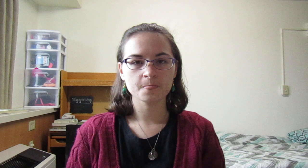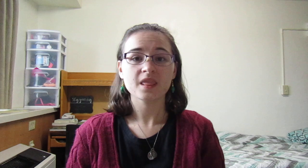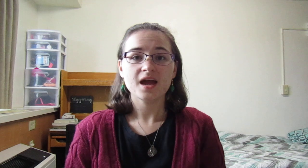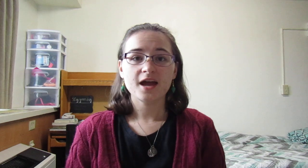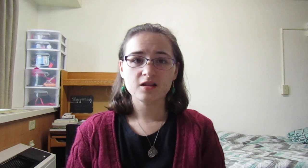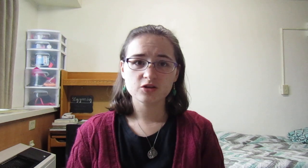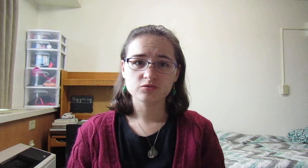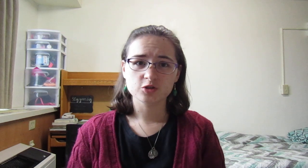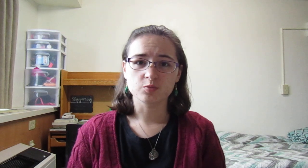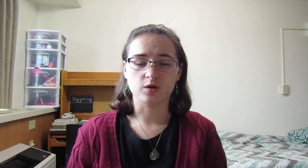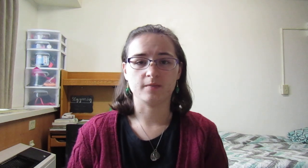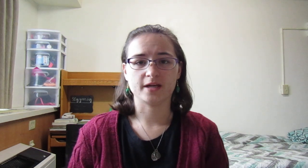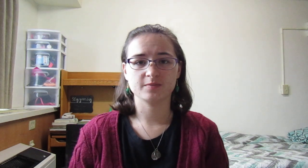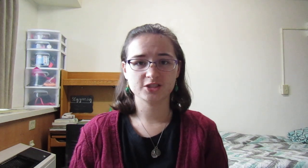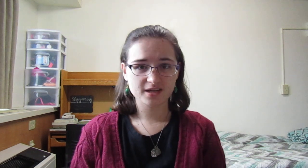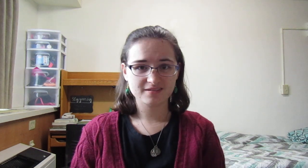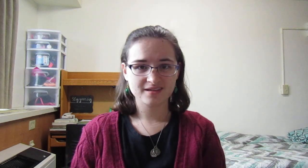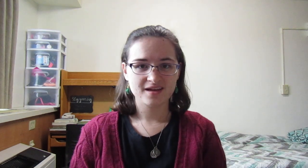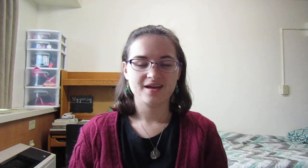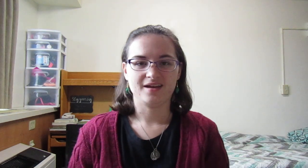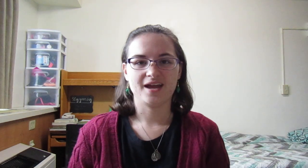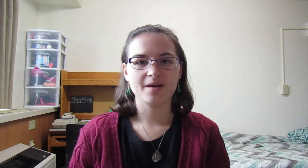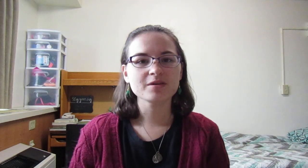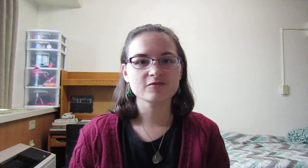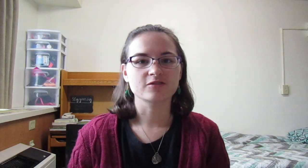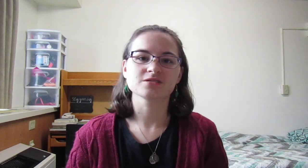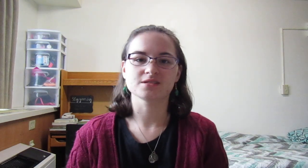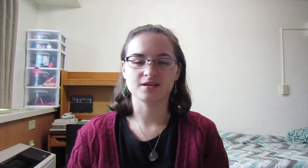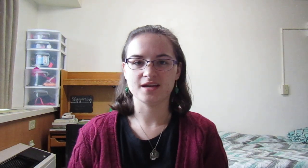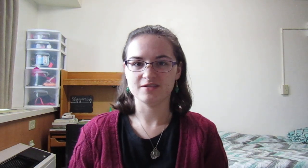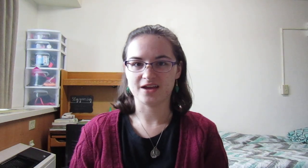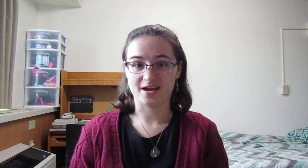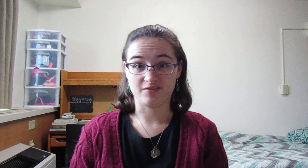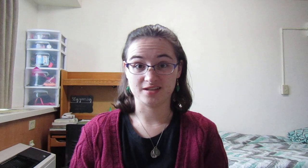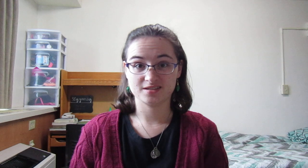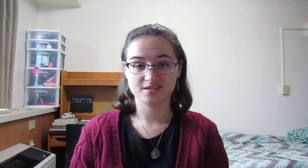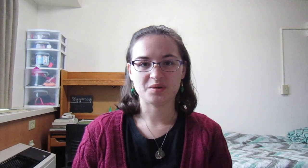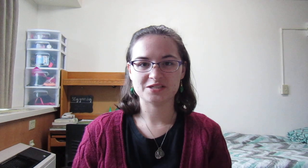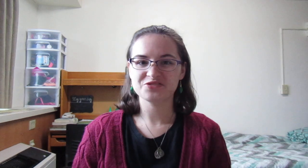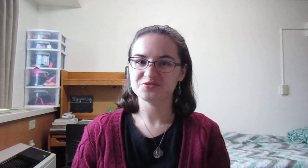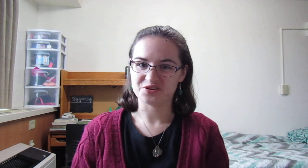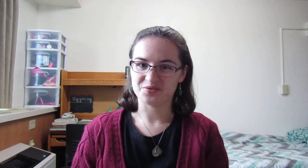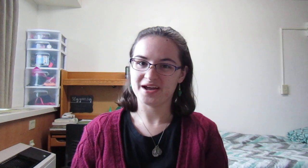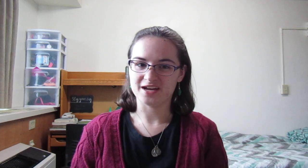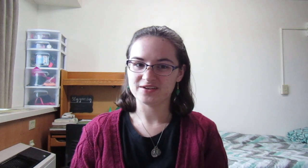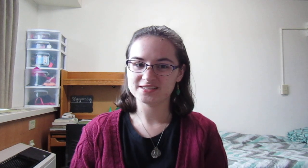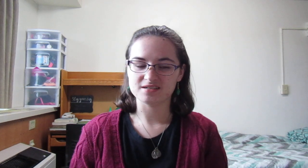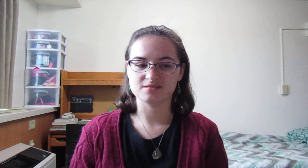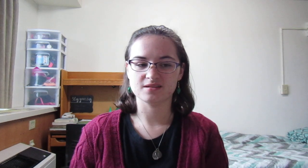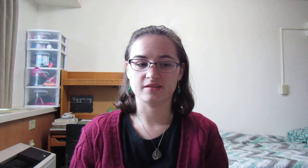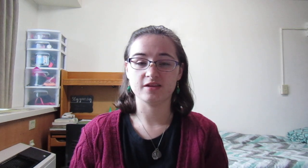Hello YouTube, welcome back to my channel, and happy first Sunday of Advent. As you know, Advent is the